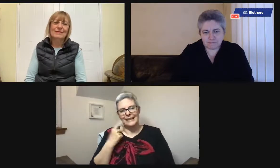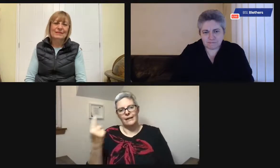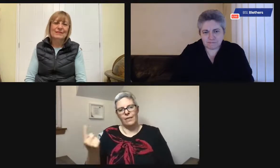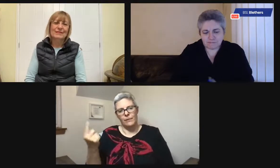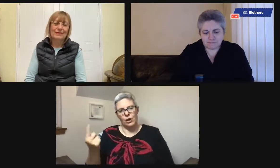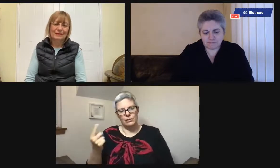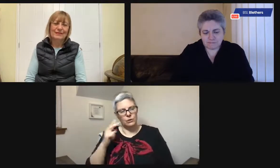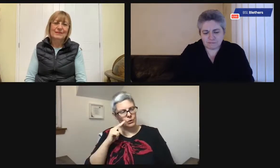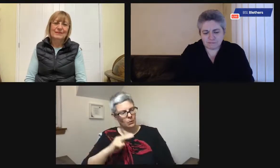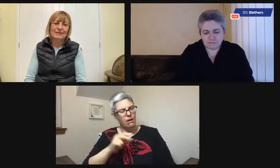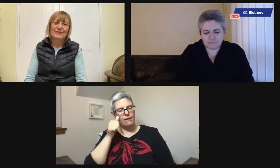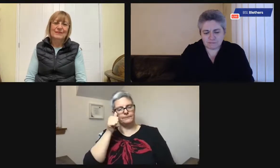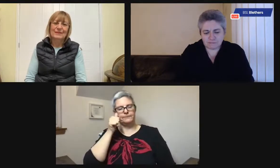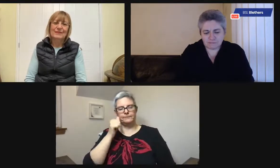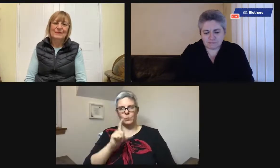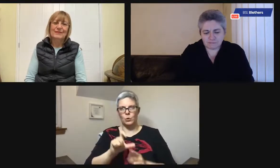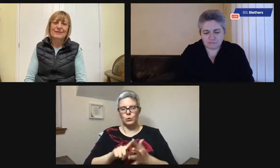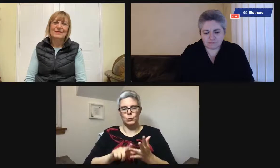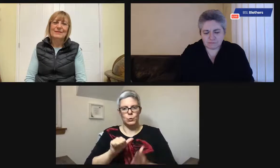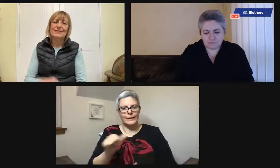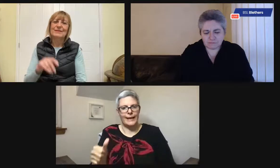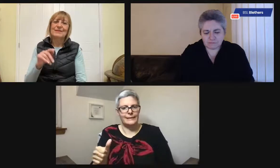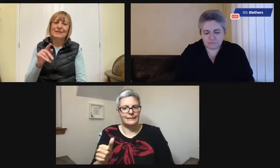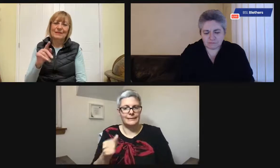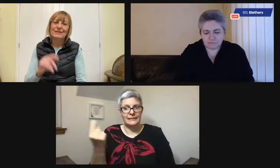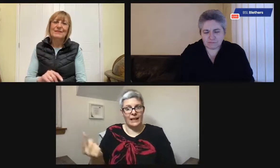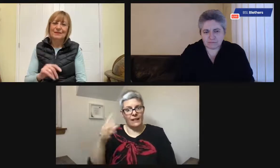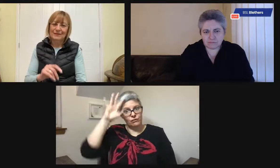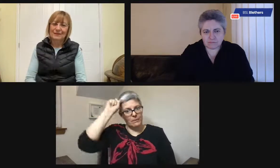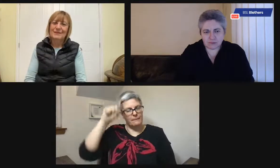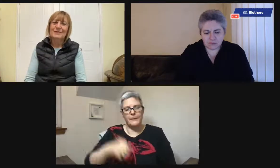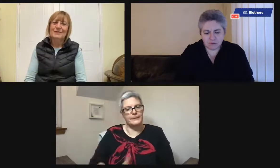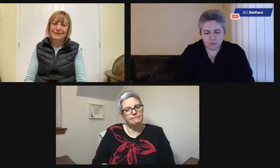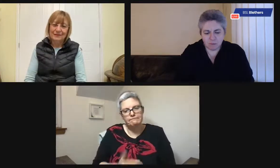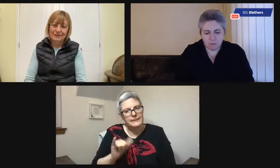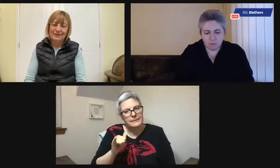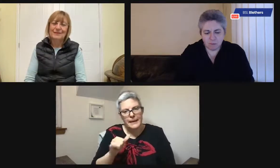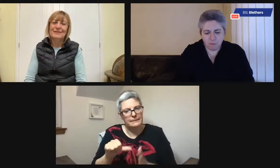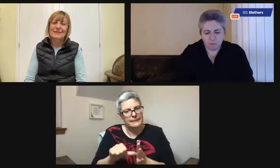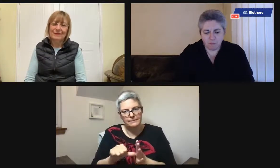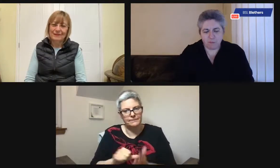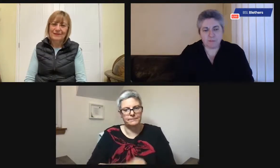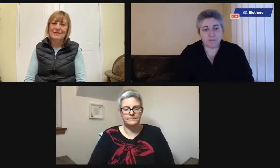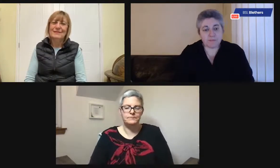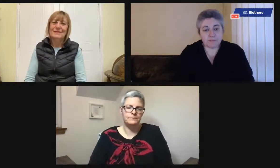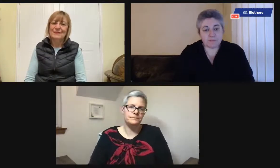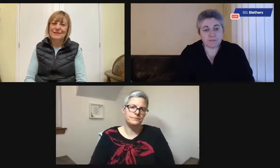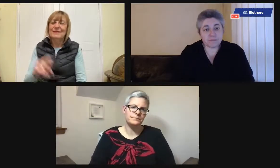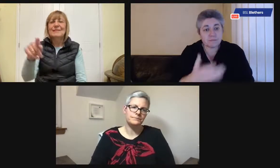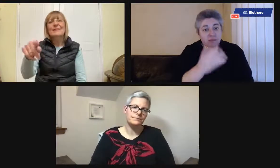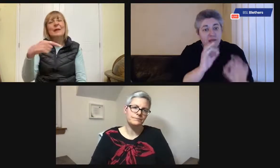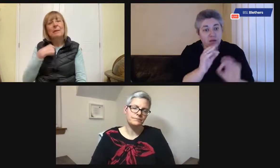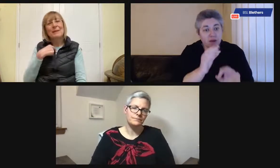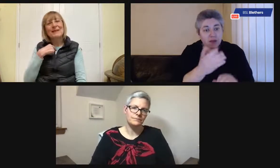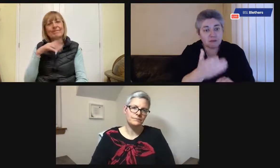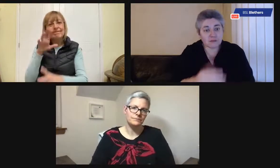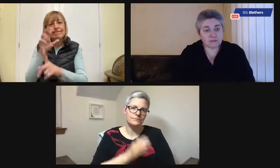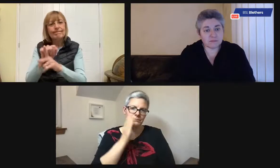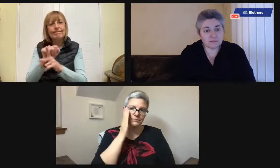washing up and things, that's easier. It helps the deaf person remember, the person with dementia, remember how to do washing